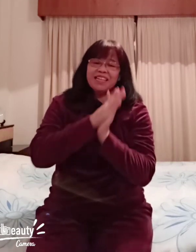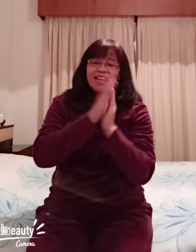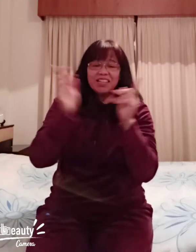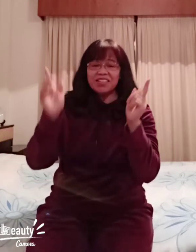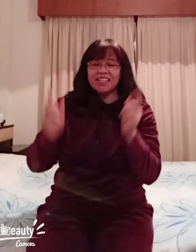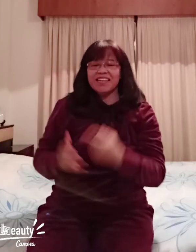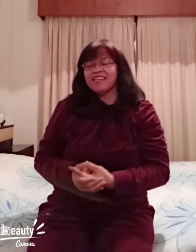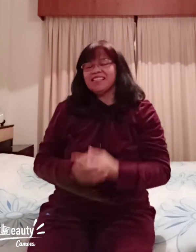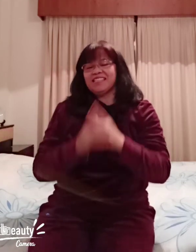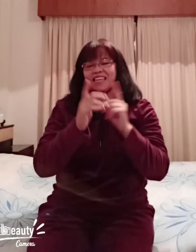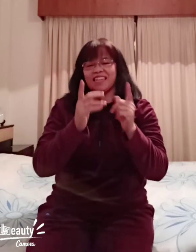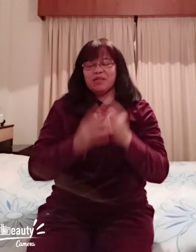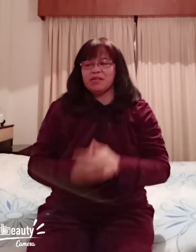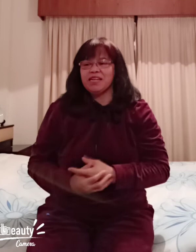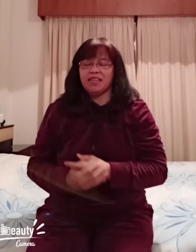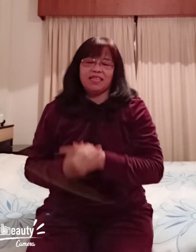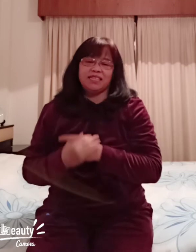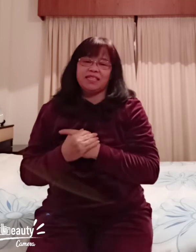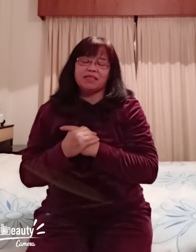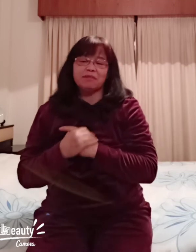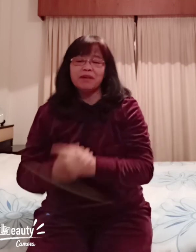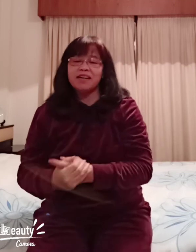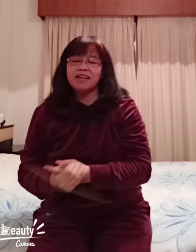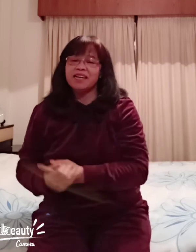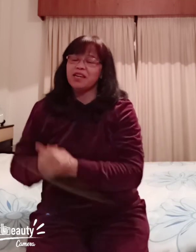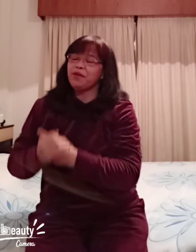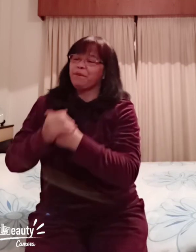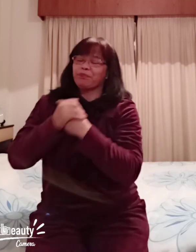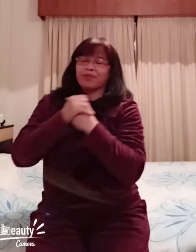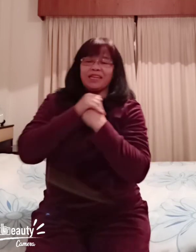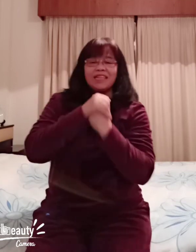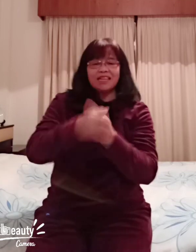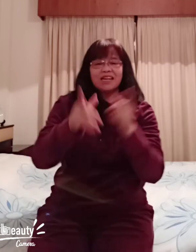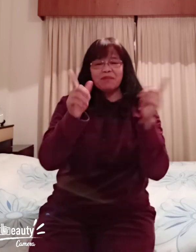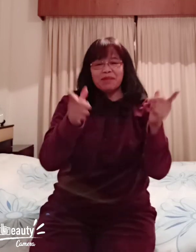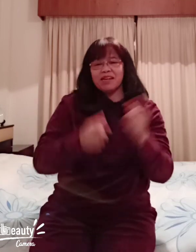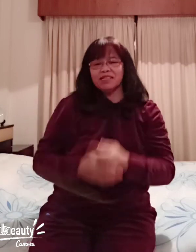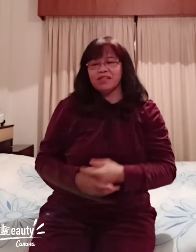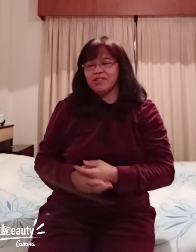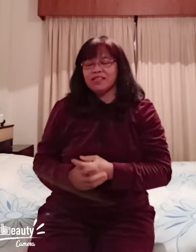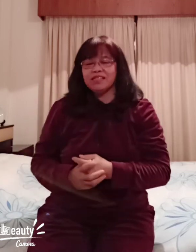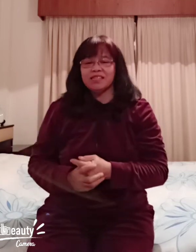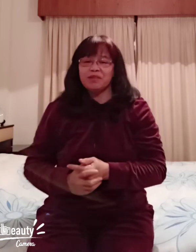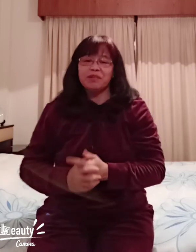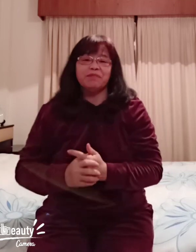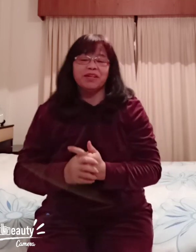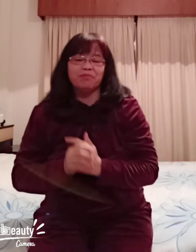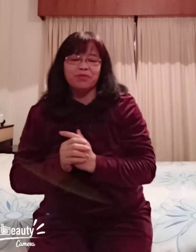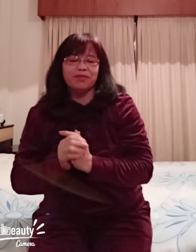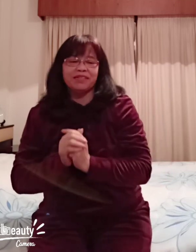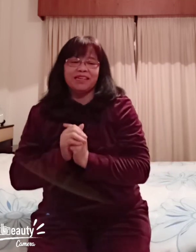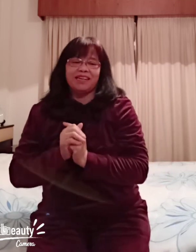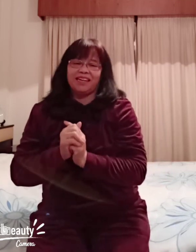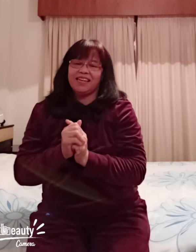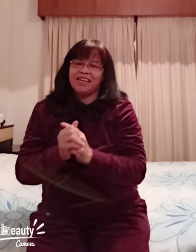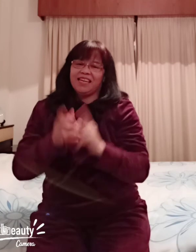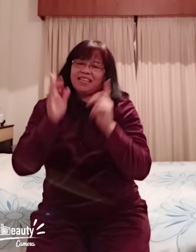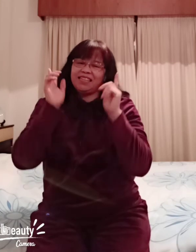this is my incoming activities on my birthday the